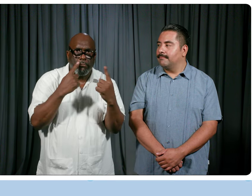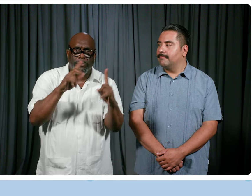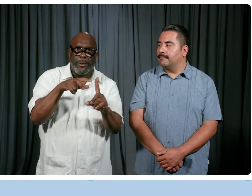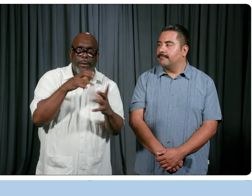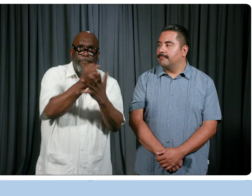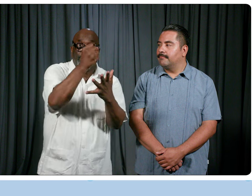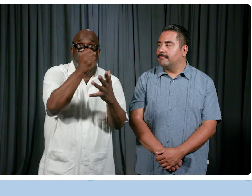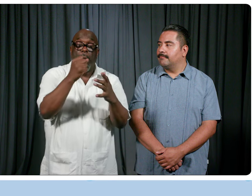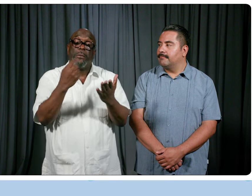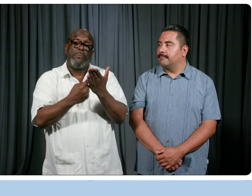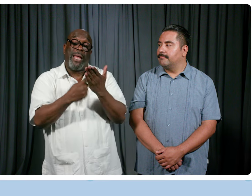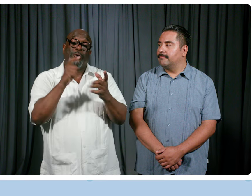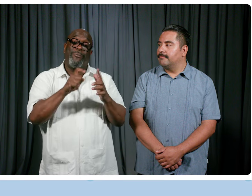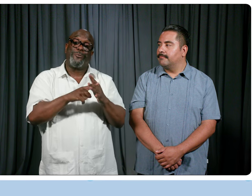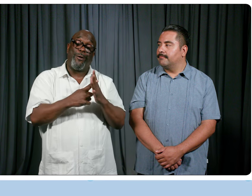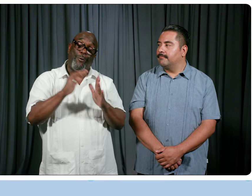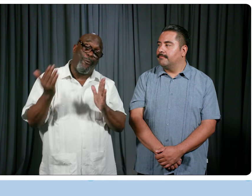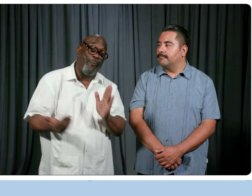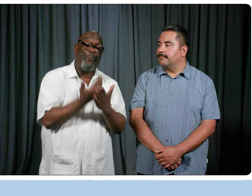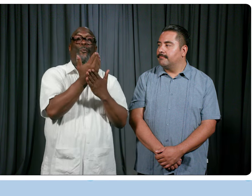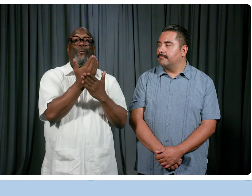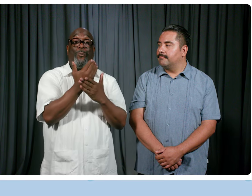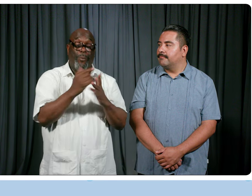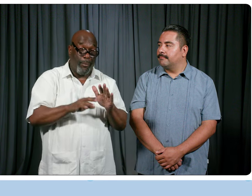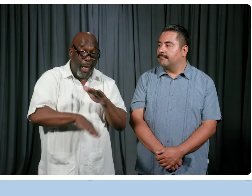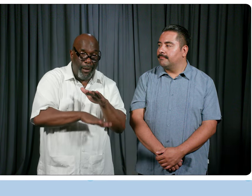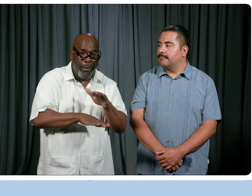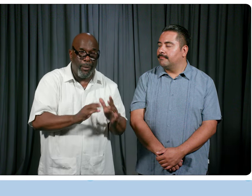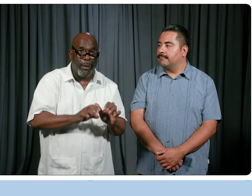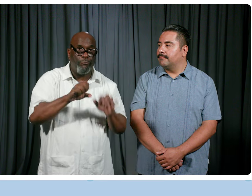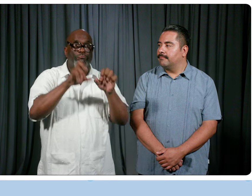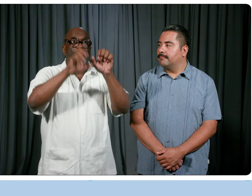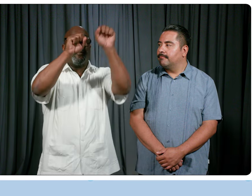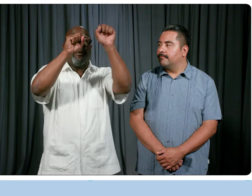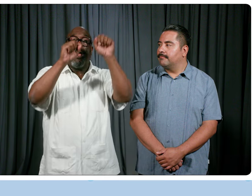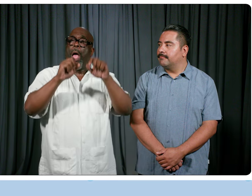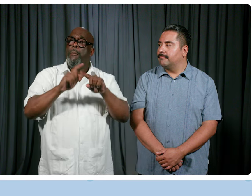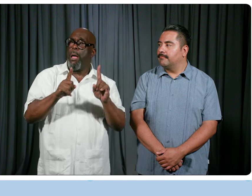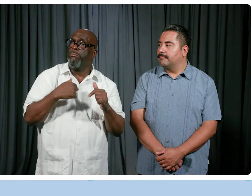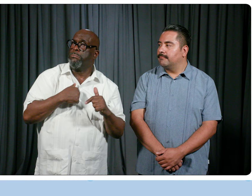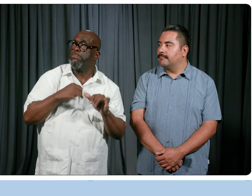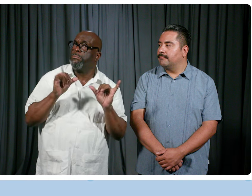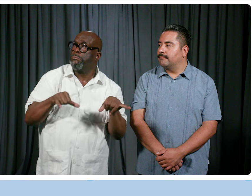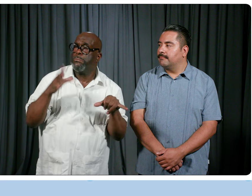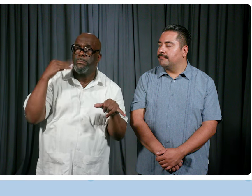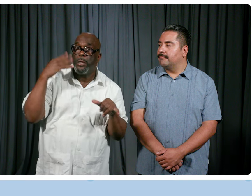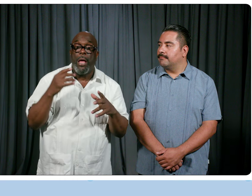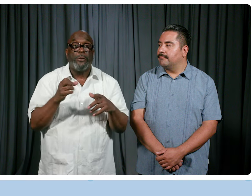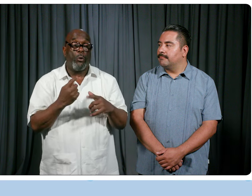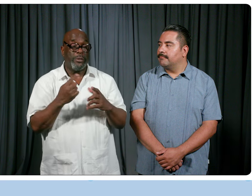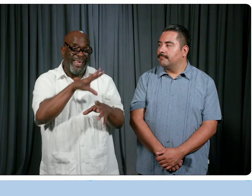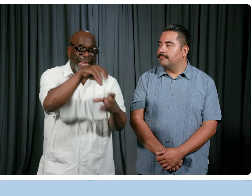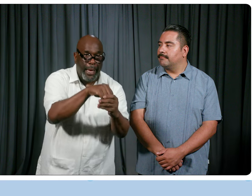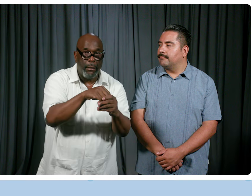Maybe you have to start at the bottom. I've started at the bottom many times and I had to work myself up. You can't always be at the top. I really tell people, get in, get your feet wet,